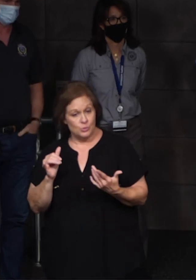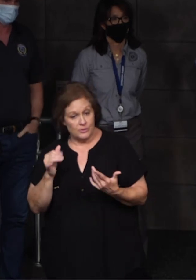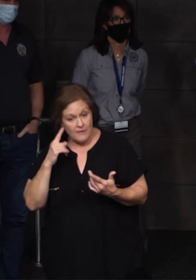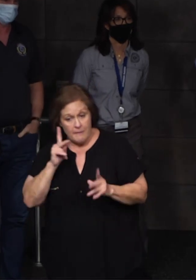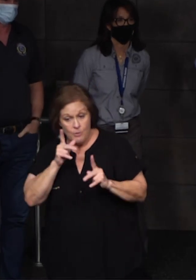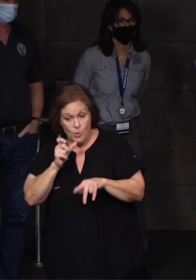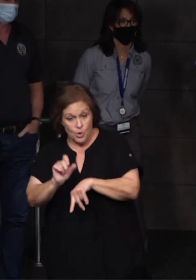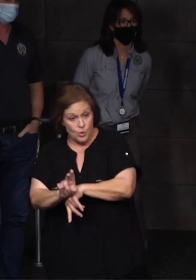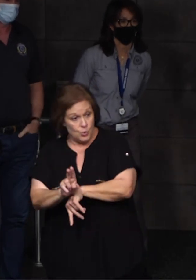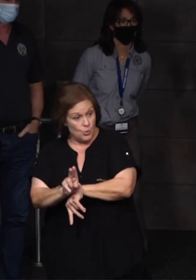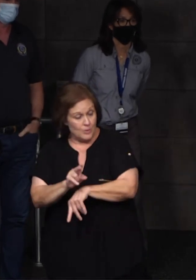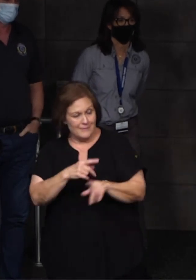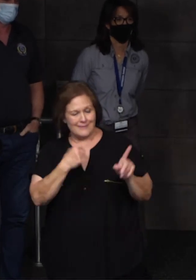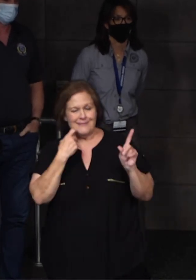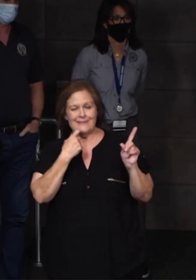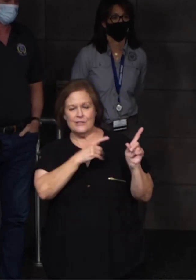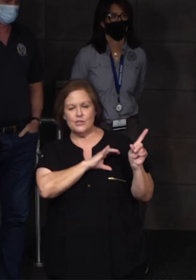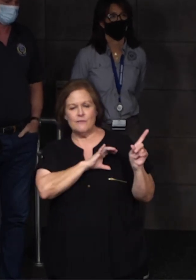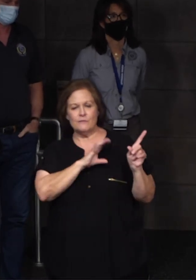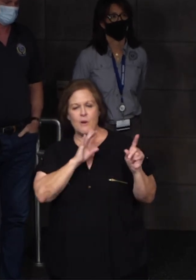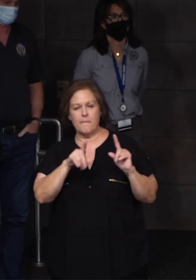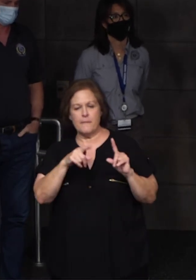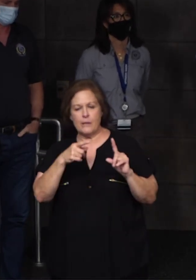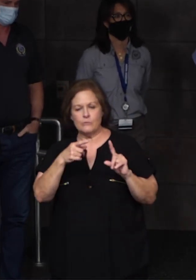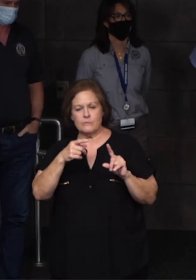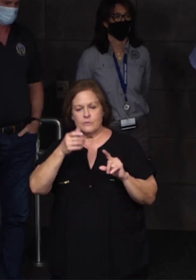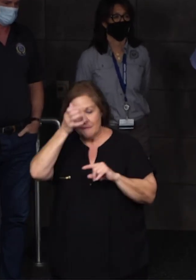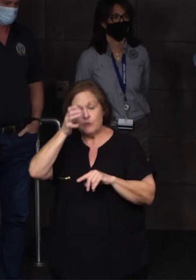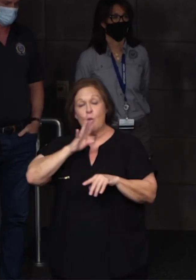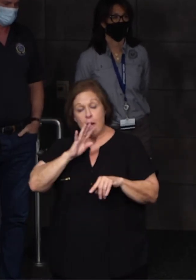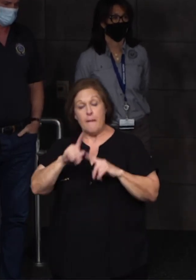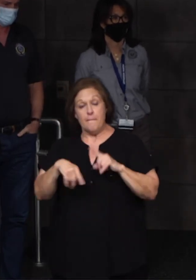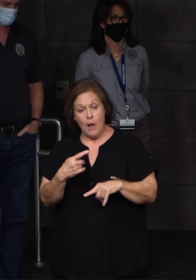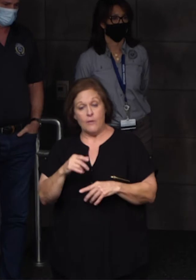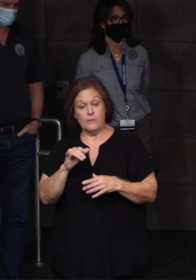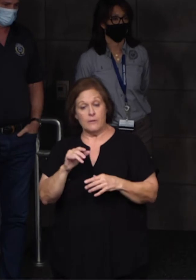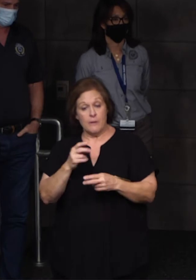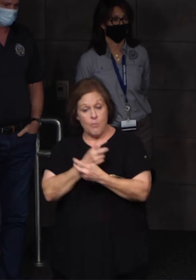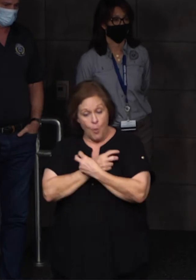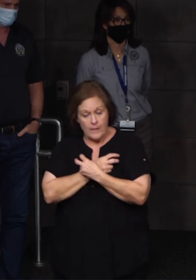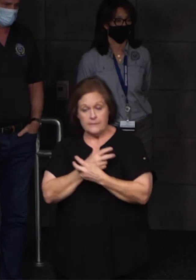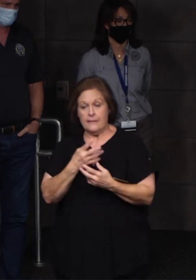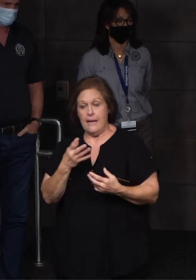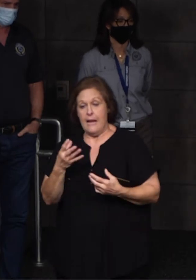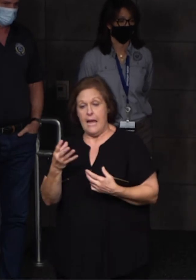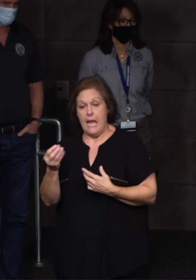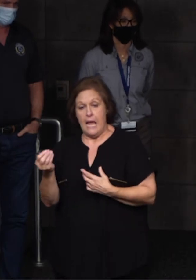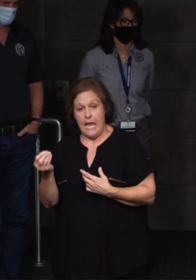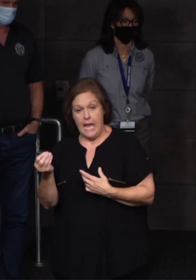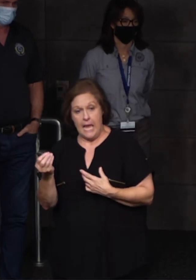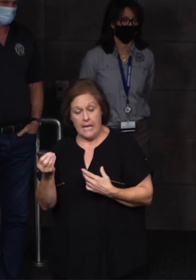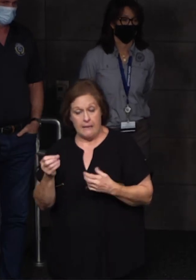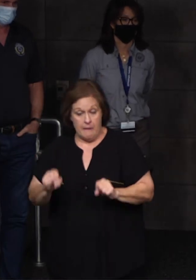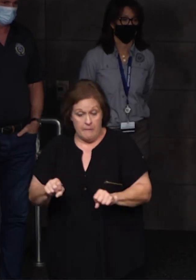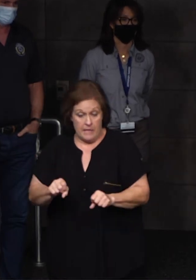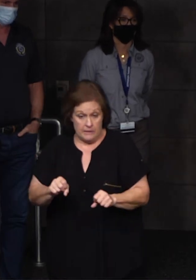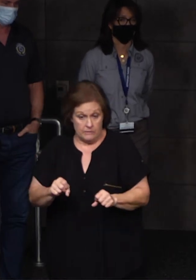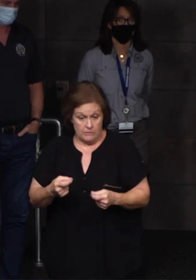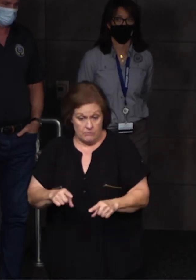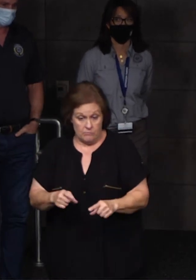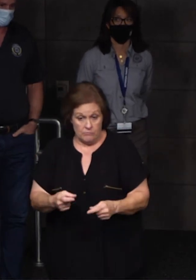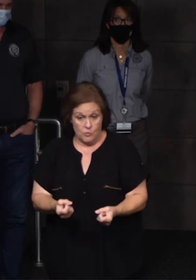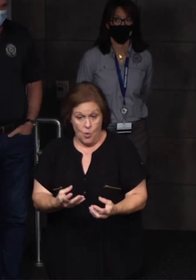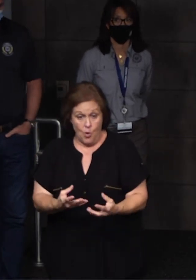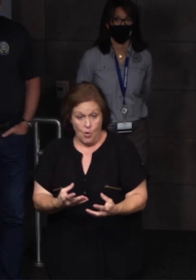of the things that Chief Tibbetts talked about with the poisoning and also the capability of a fire. But